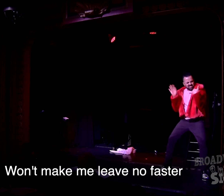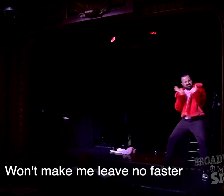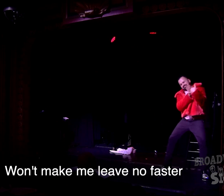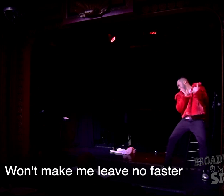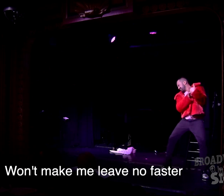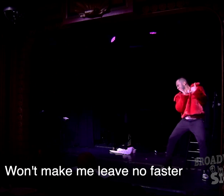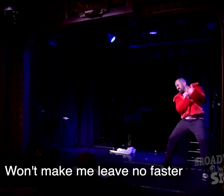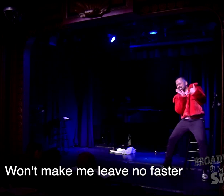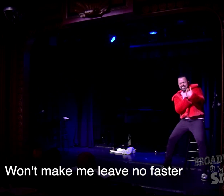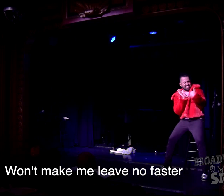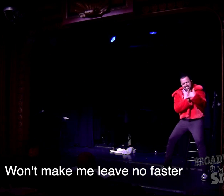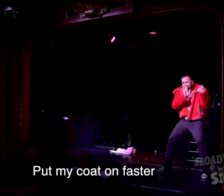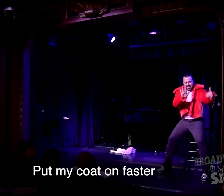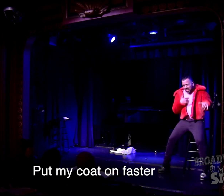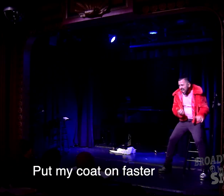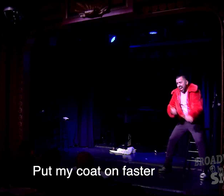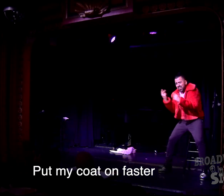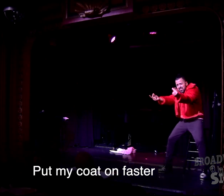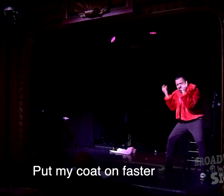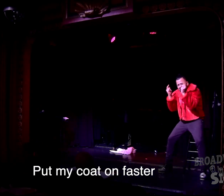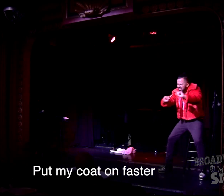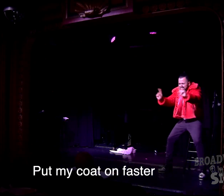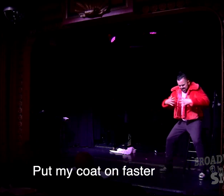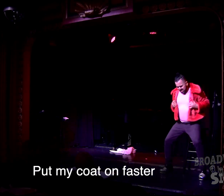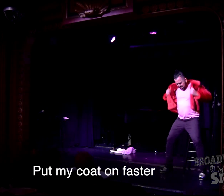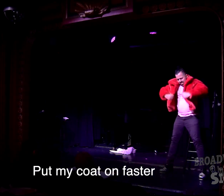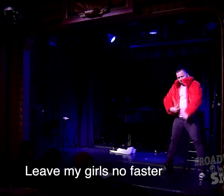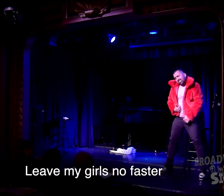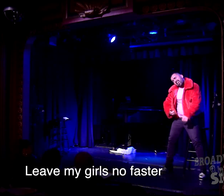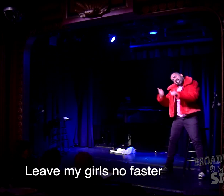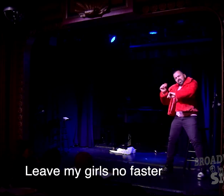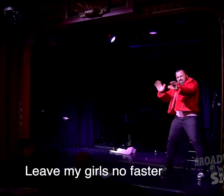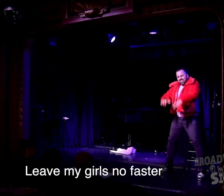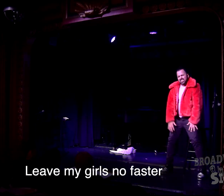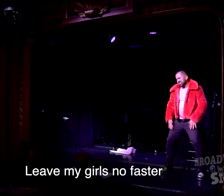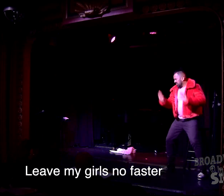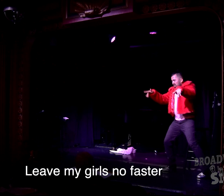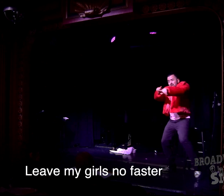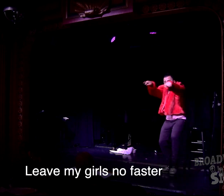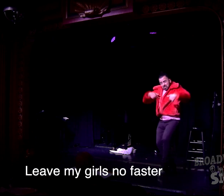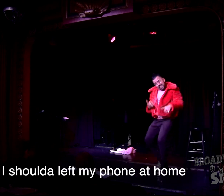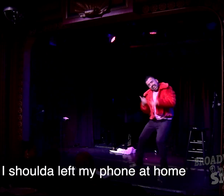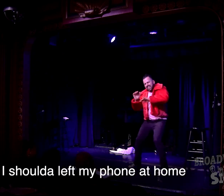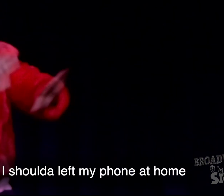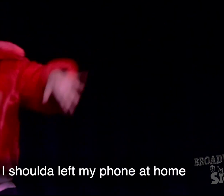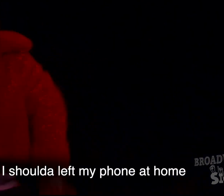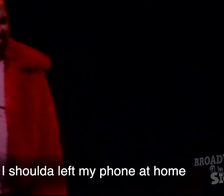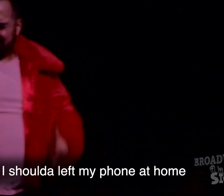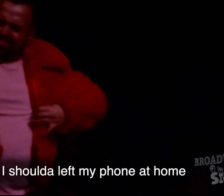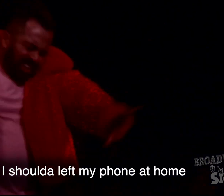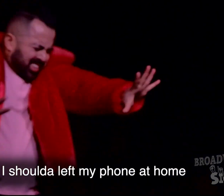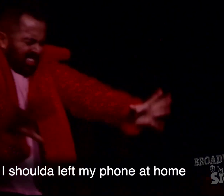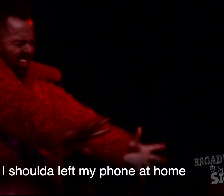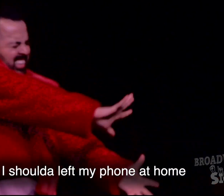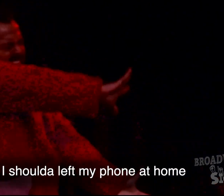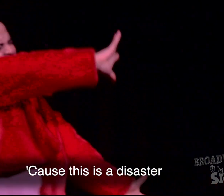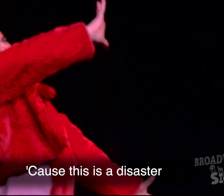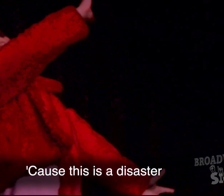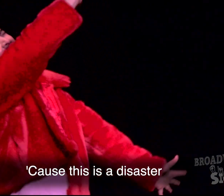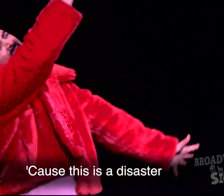me leave no faster Put my coat on faster Leave my girls on faster I should've left my phone at home Cause this